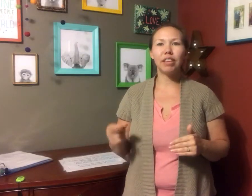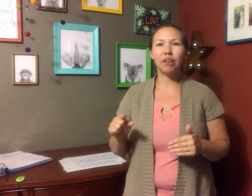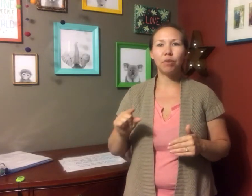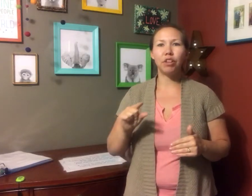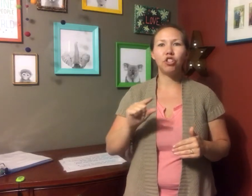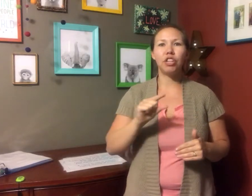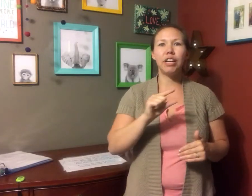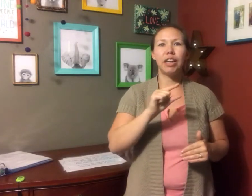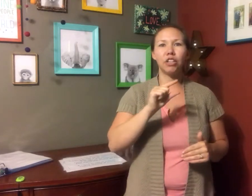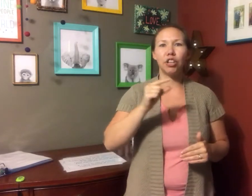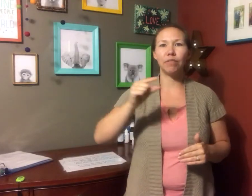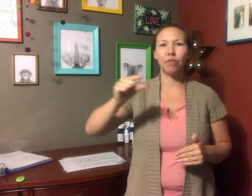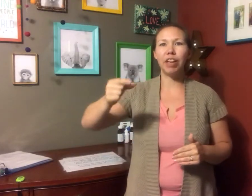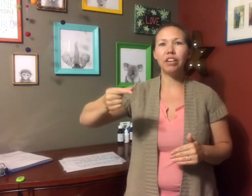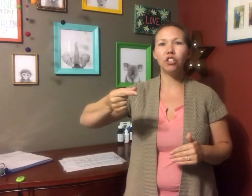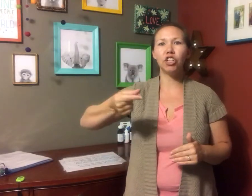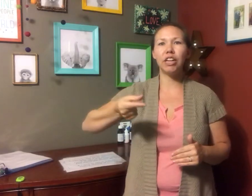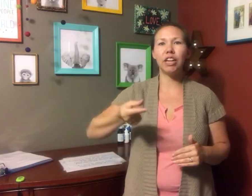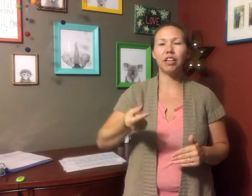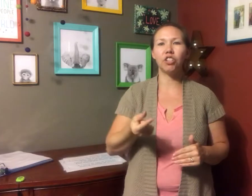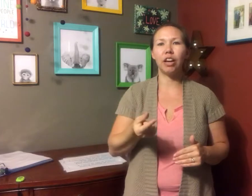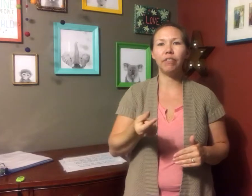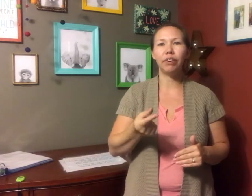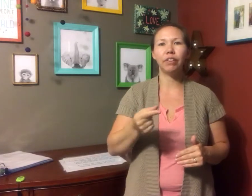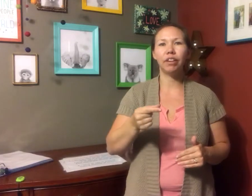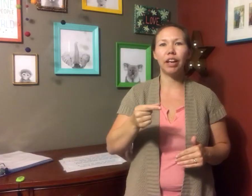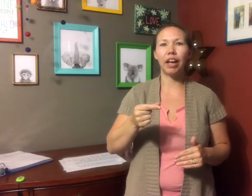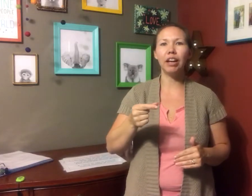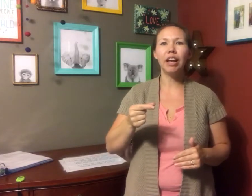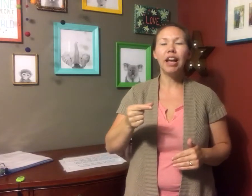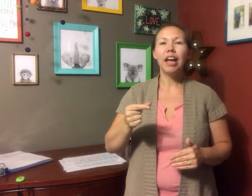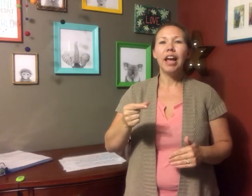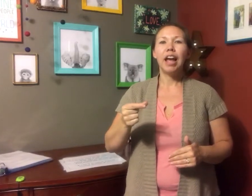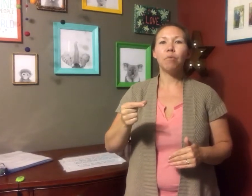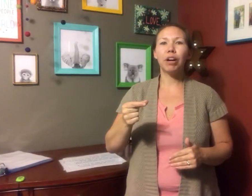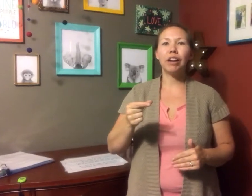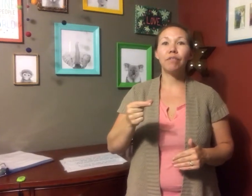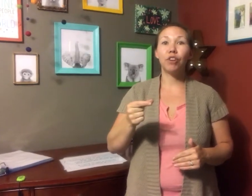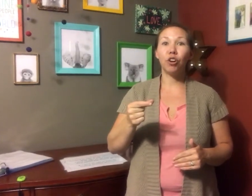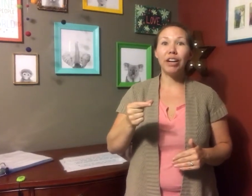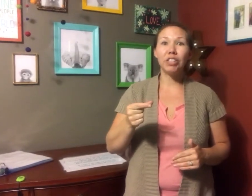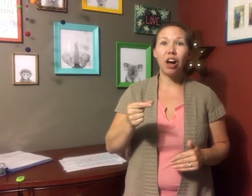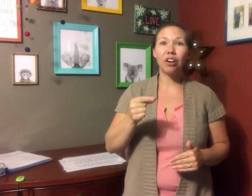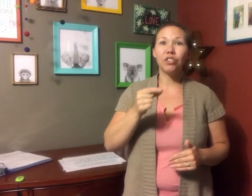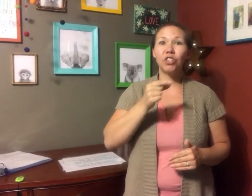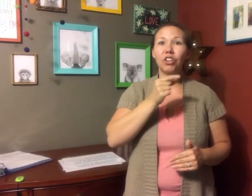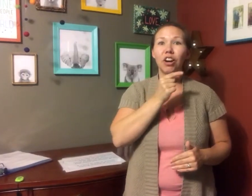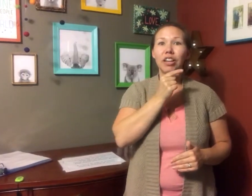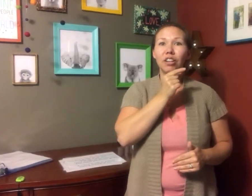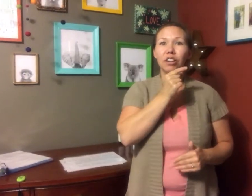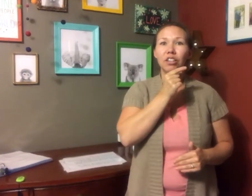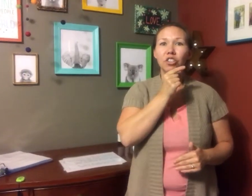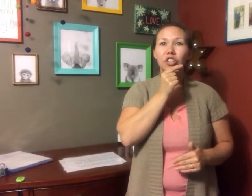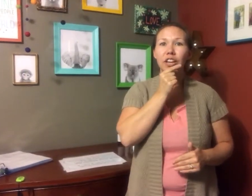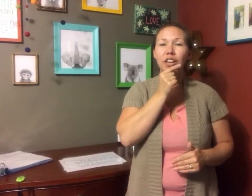except with a G hand shape. So make your G hand shape, okay, and we're going to, for granddaughter, start at your chin